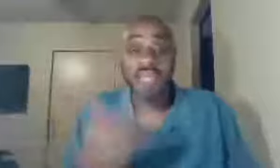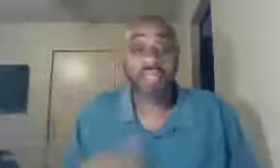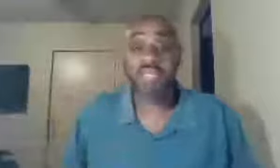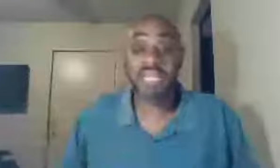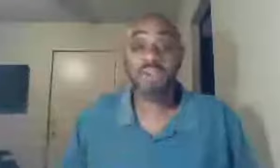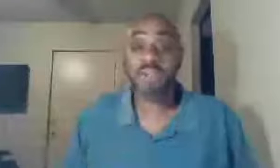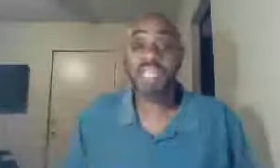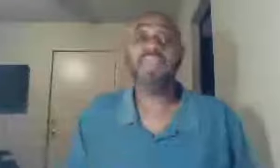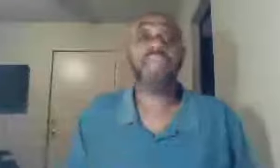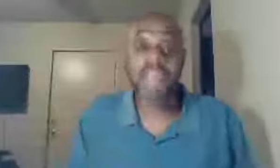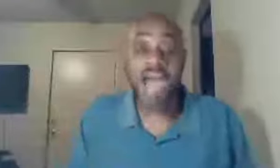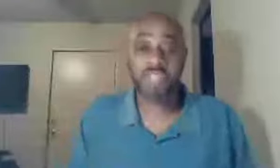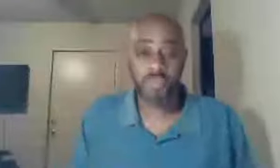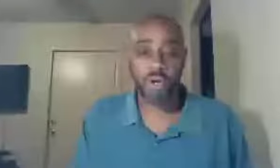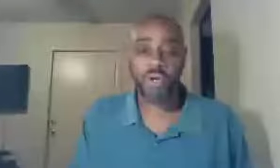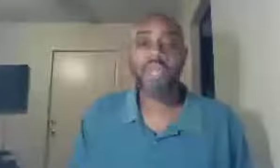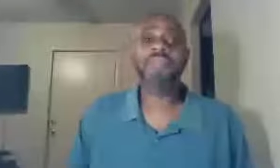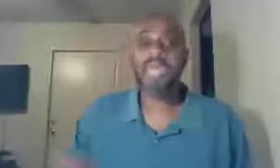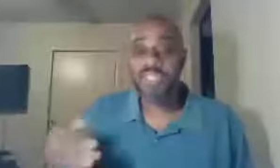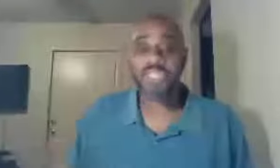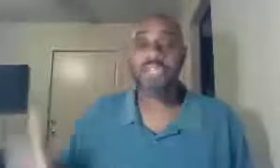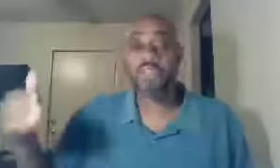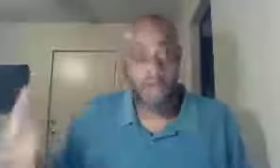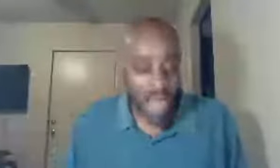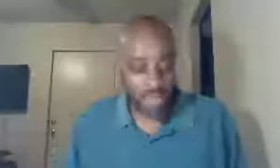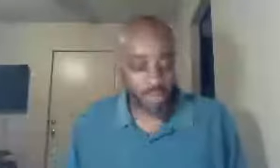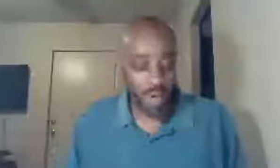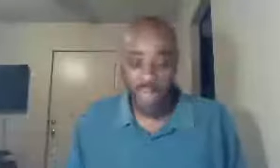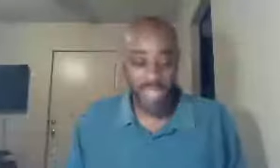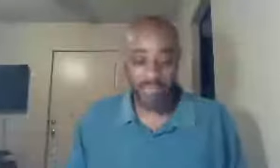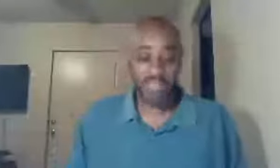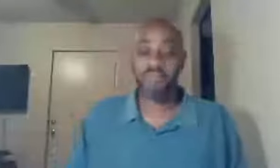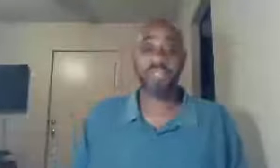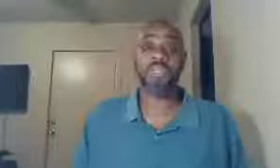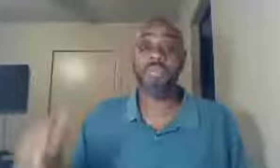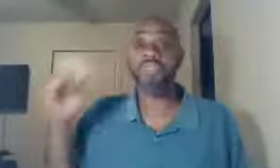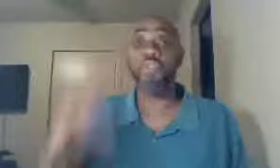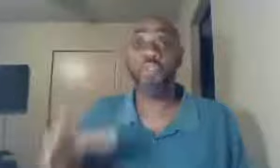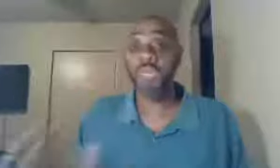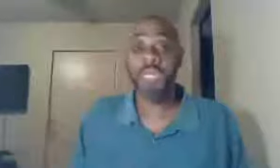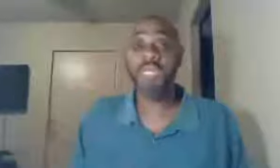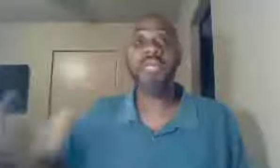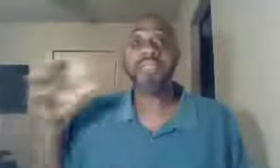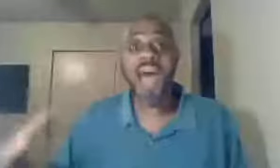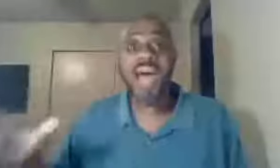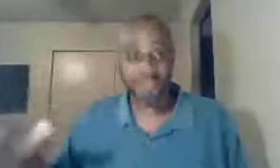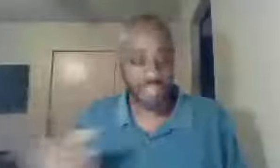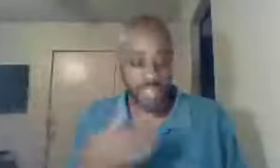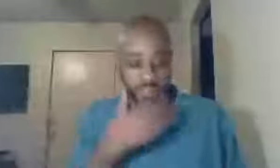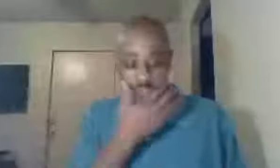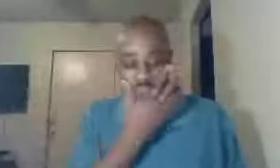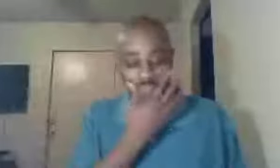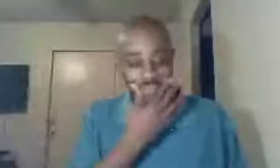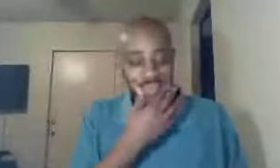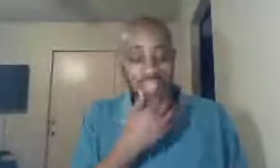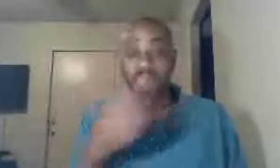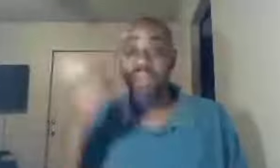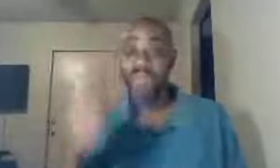unbelievers, in the gospel, they considered the gospel, I'm ahead of myself a little bit, to be nonsense, as a matter of fact,